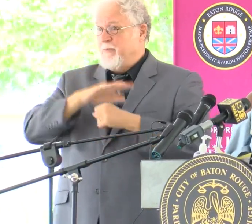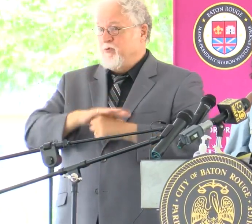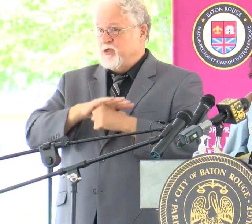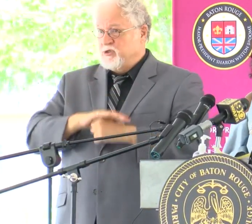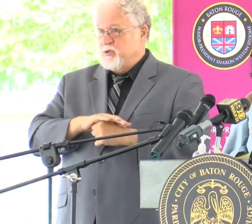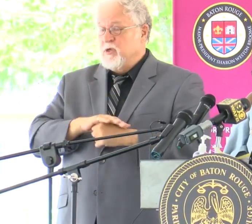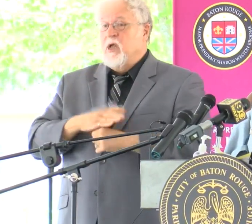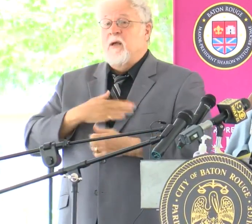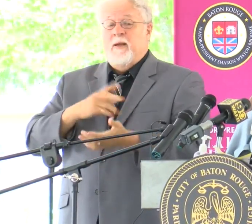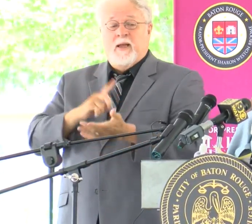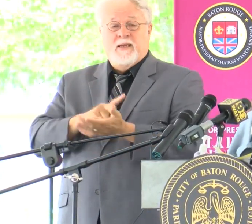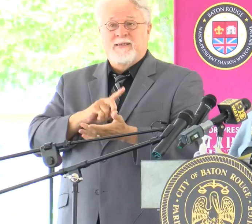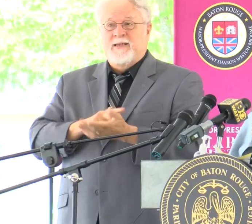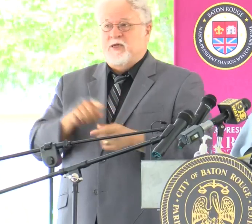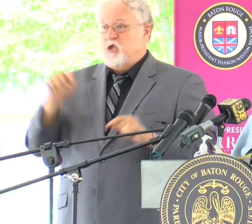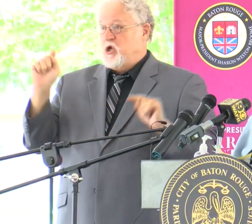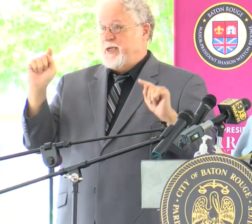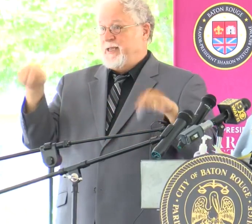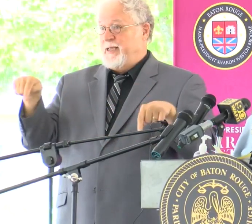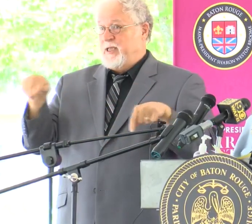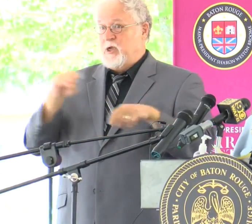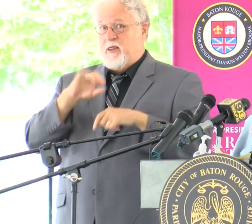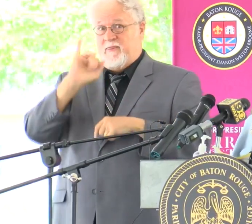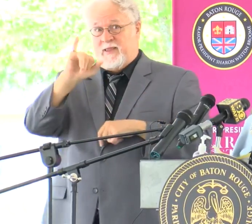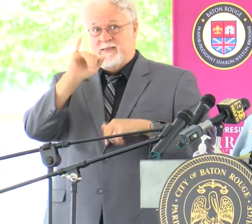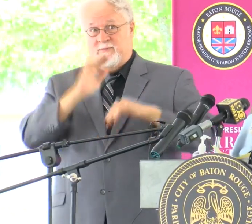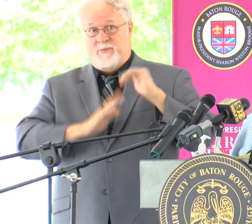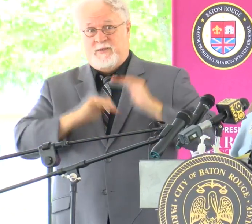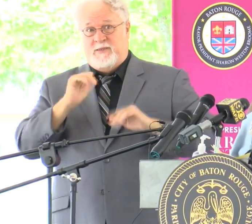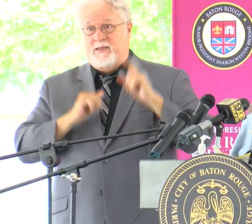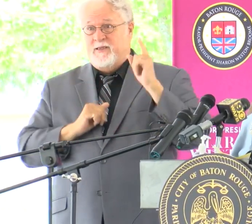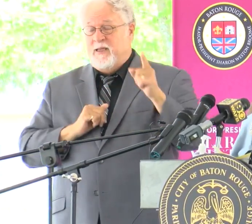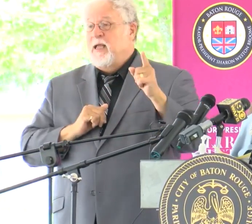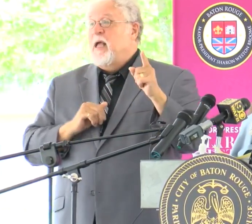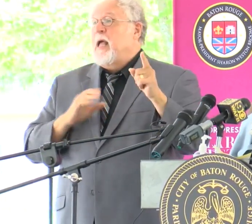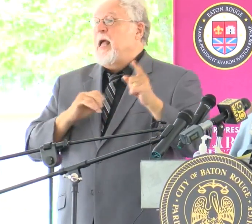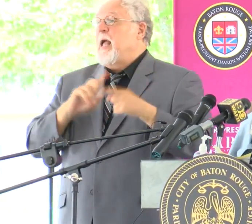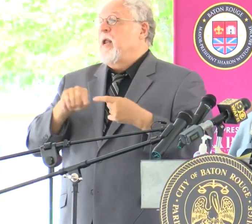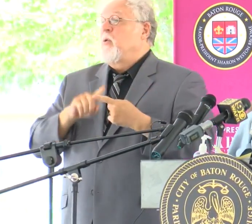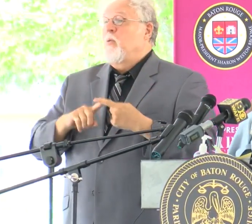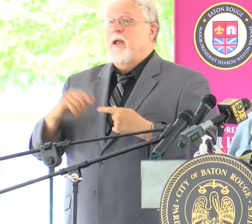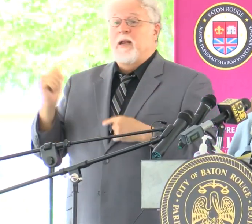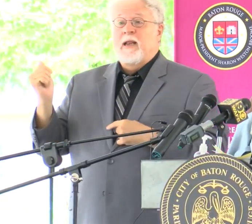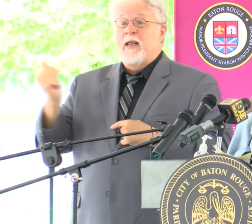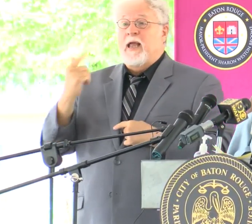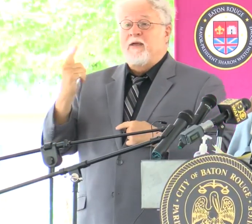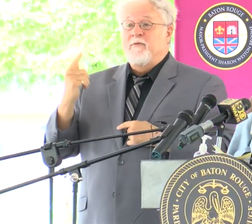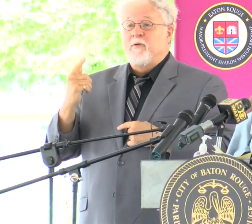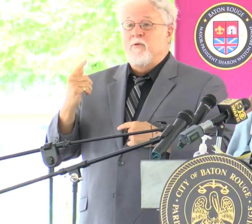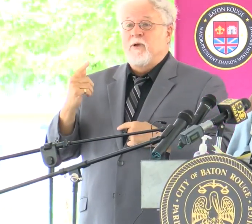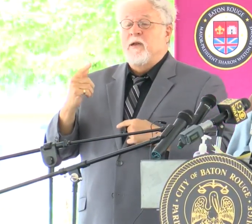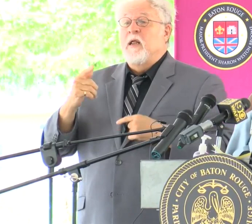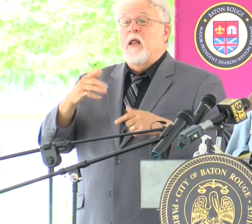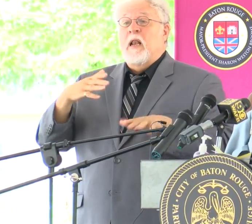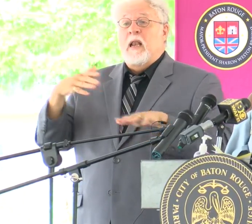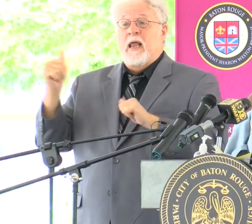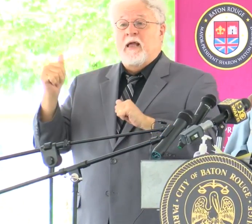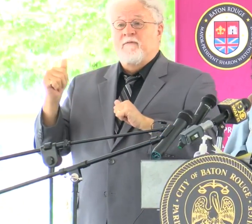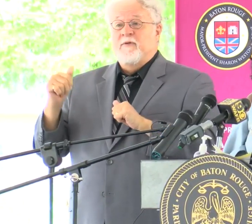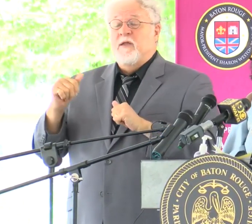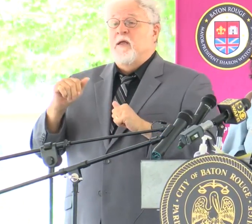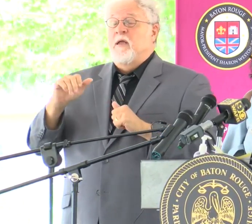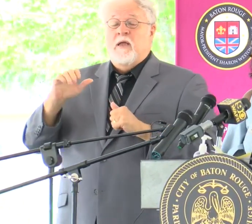My doctor is right here in this building. And when everyone else left, Dr.